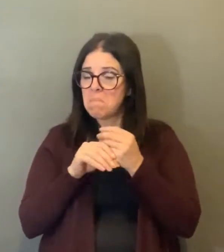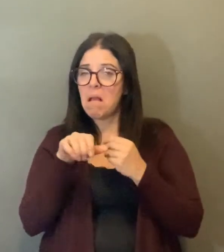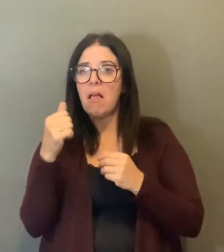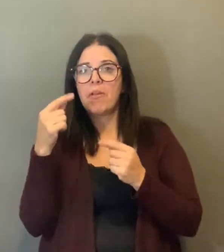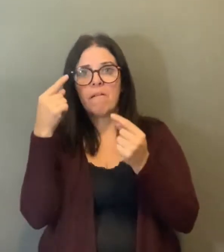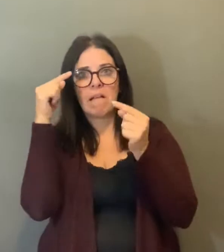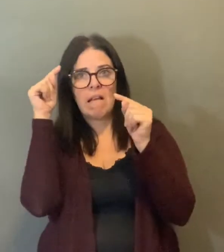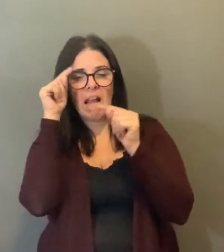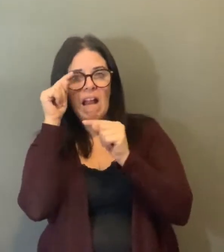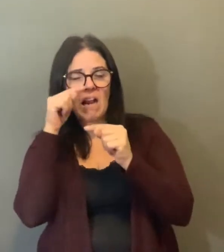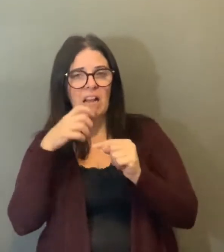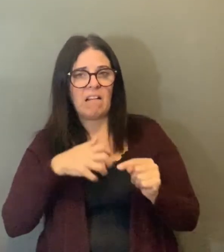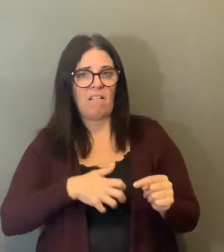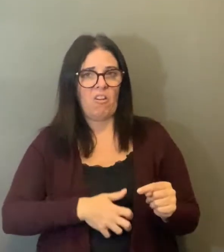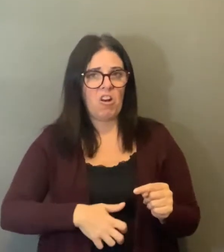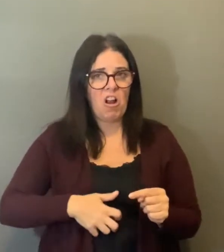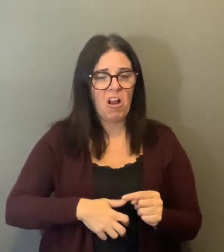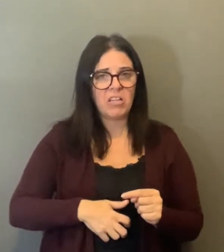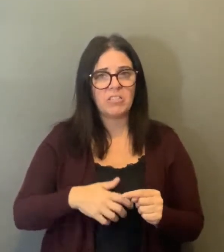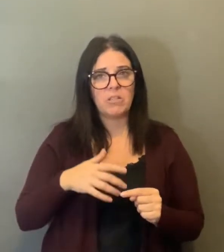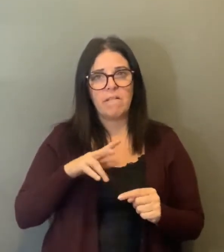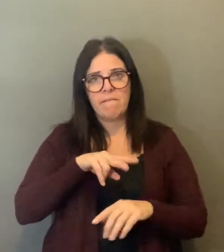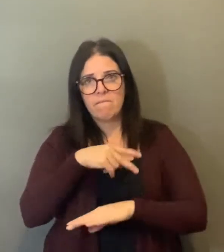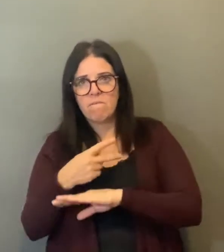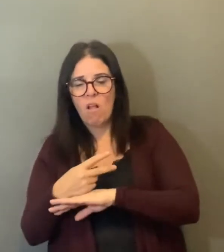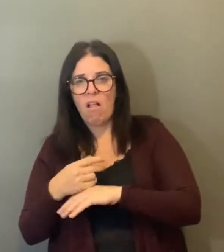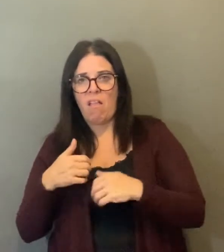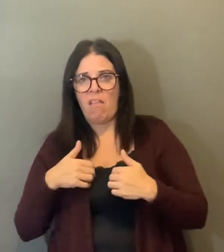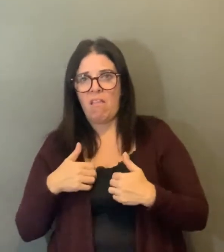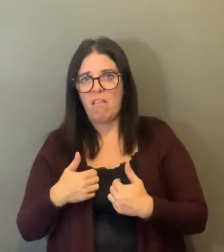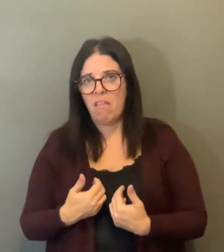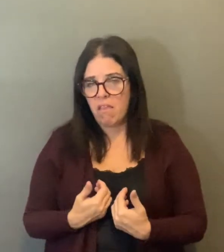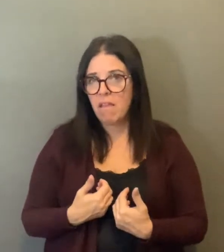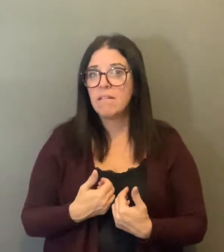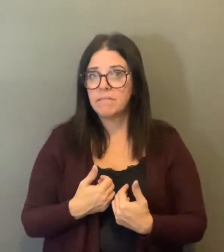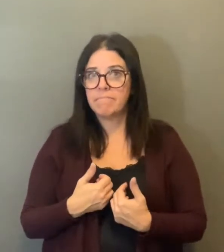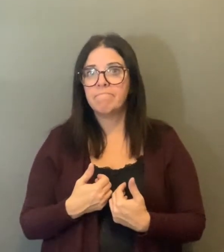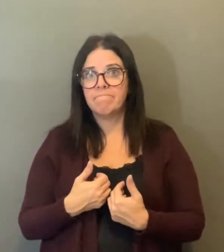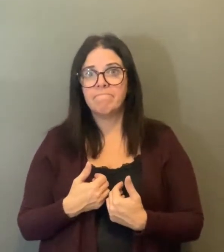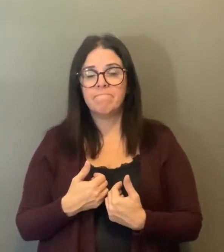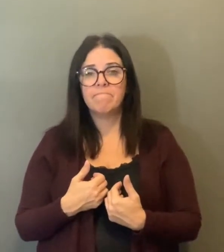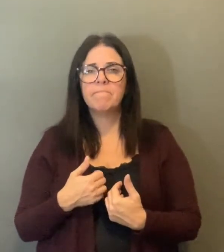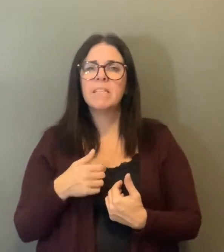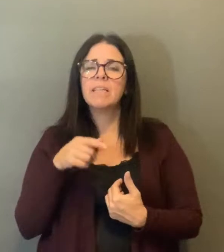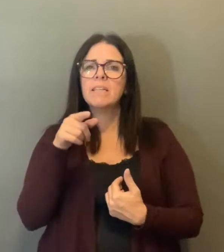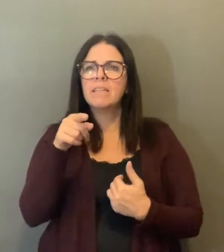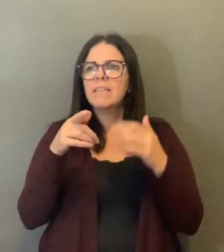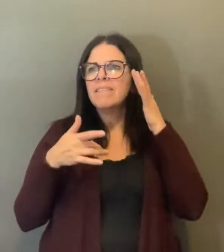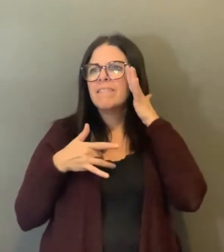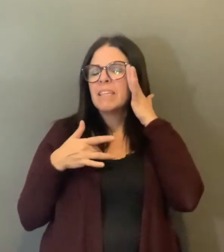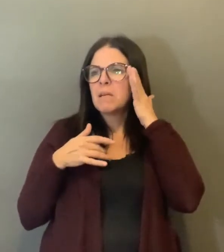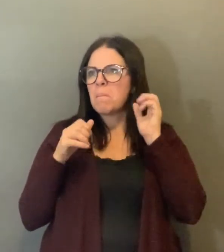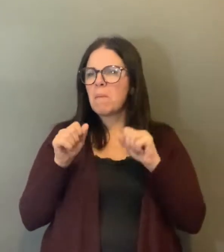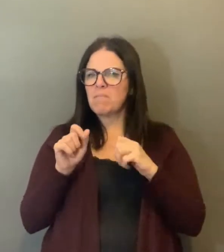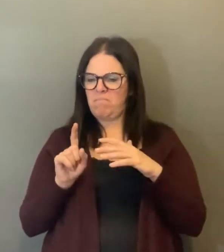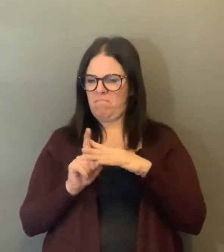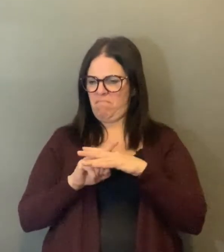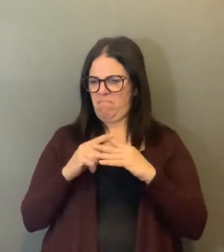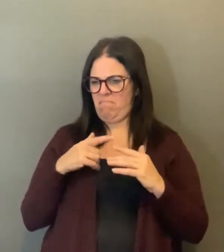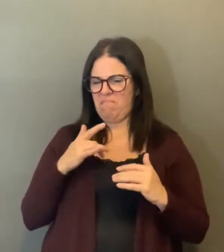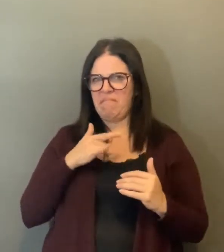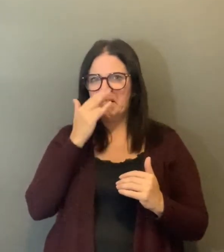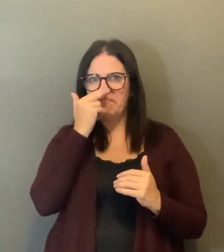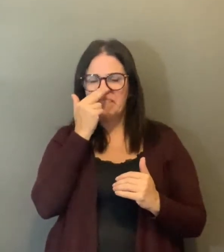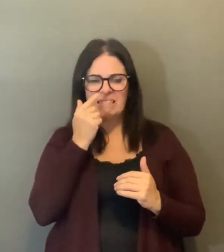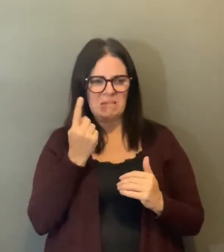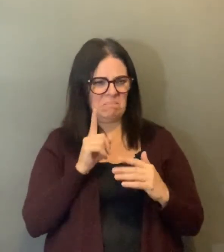provider for a phone or virtual assessment. They will be able to guide you in next steps including contacting public health or attending an